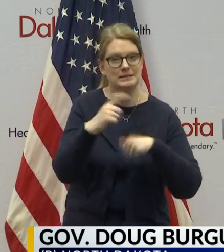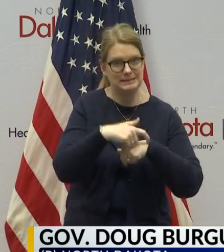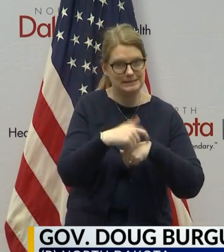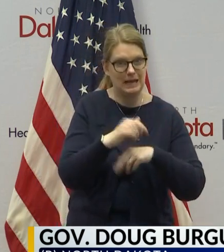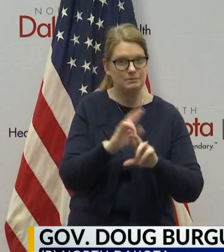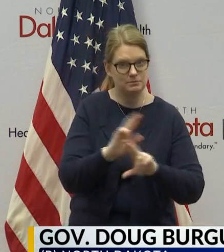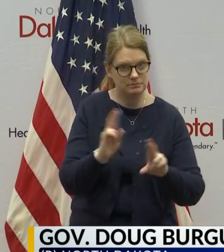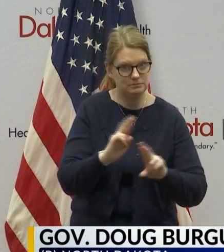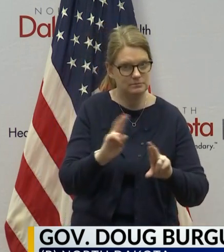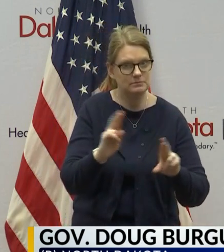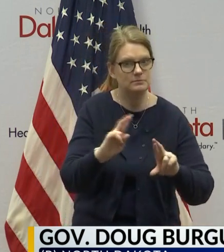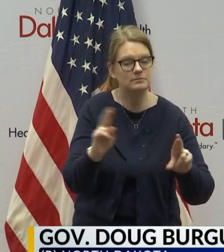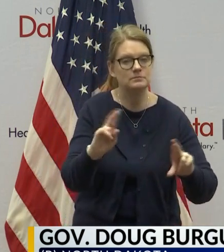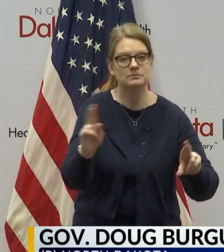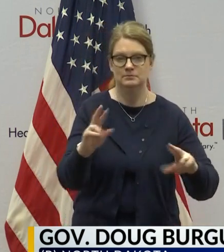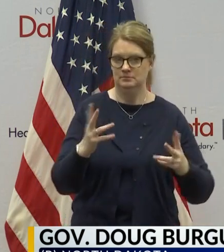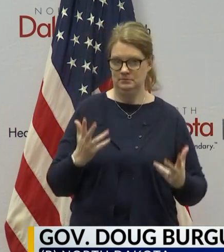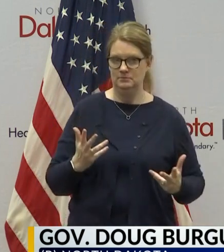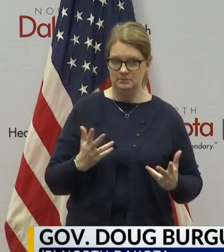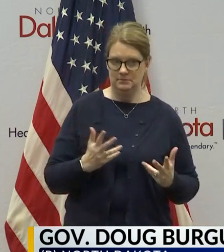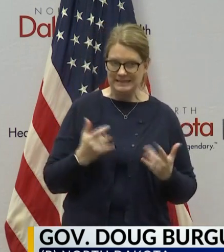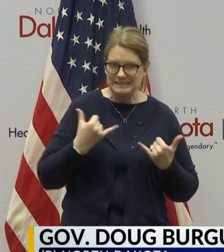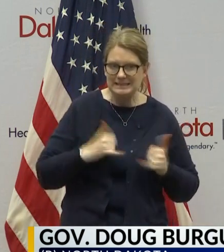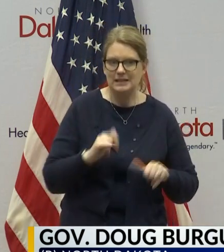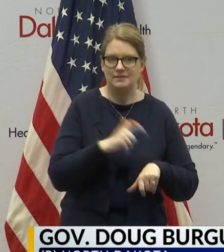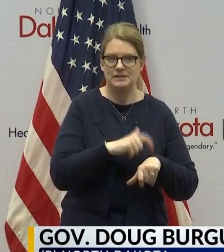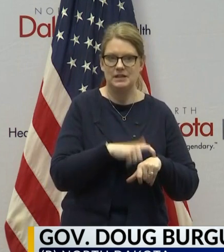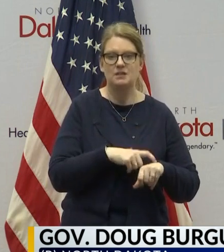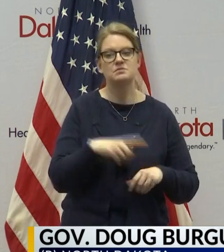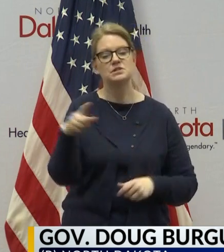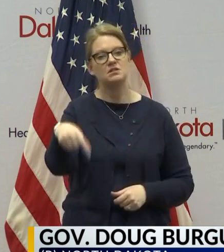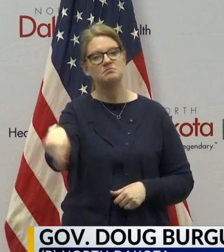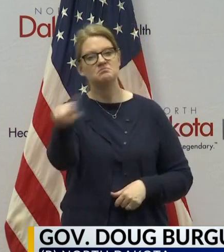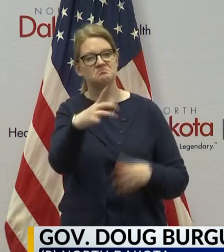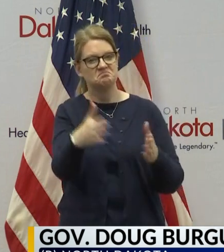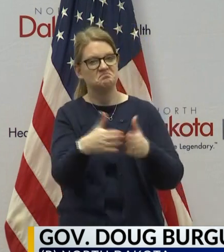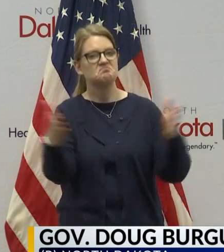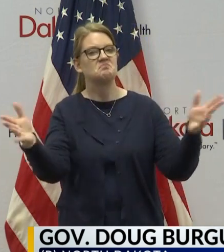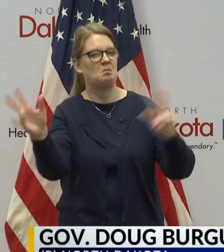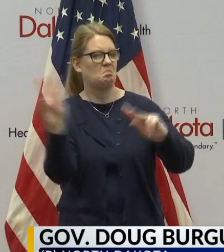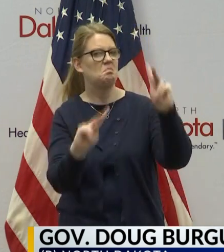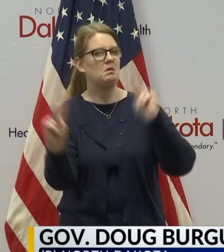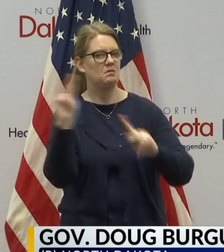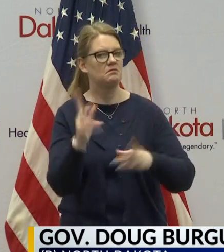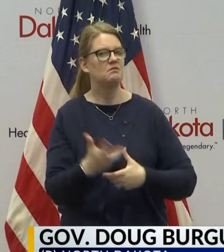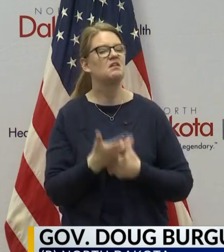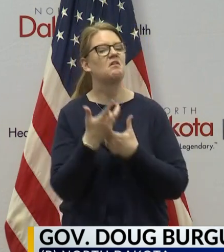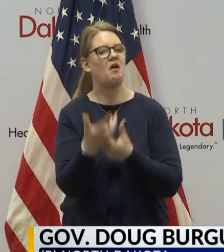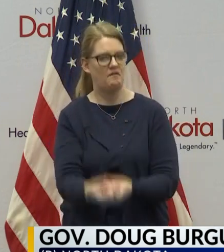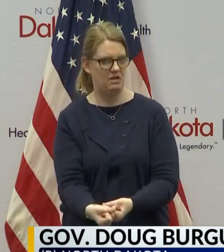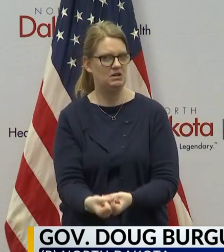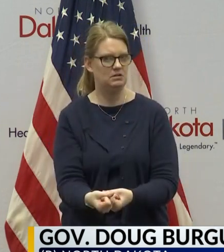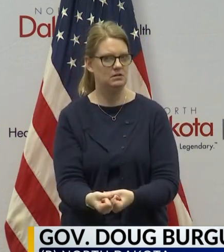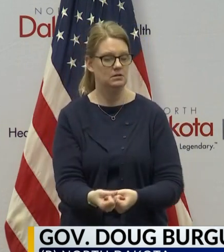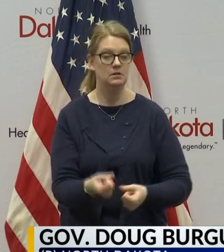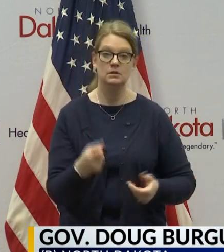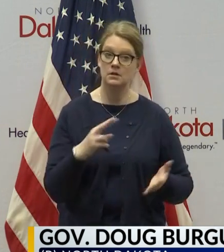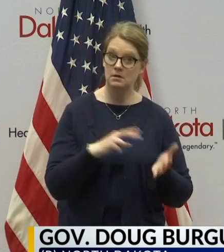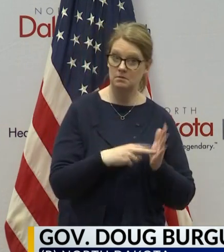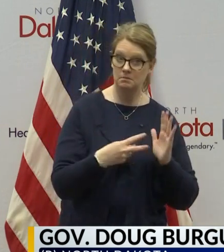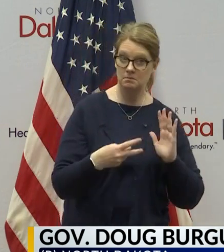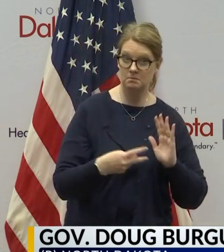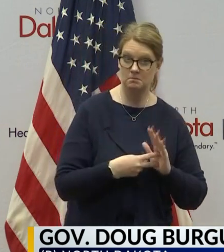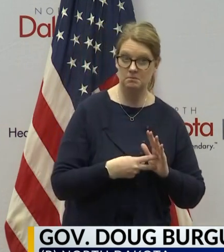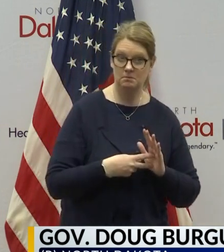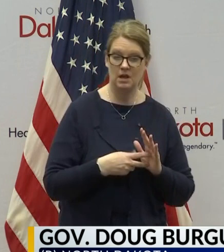so we can be well-positioned and well-prepared, so the public can have confidence in how we're approaching this, but it doesn't mean that we can take our eye